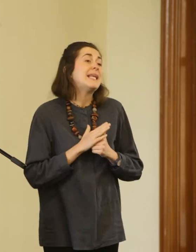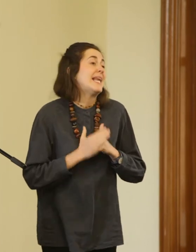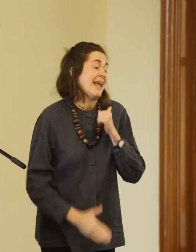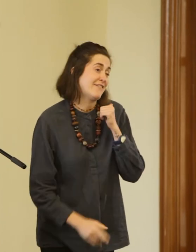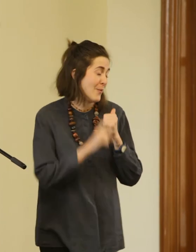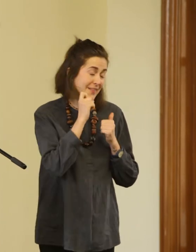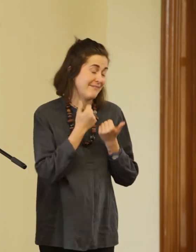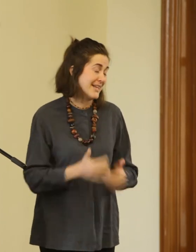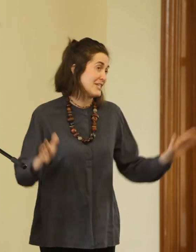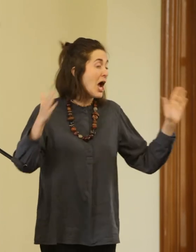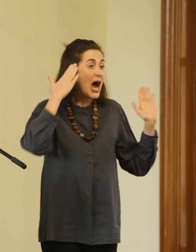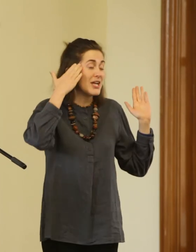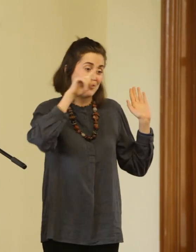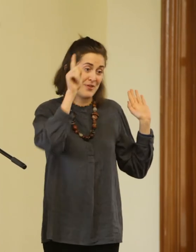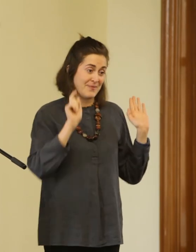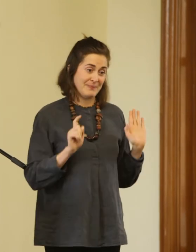to tell at this point.